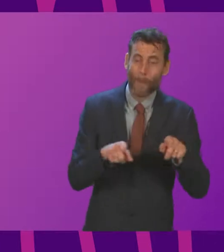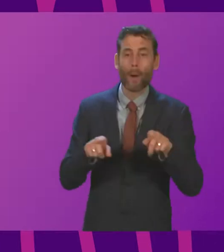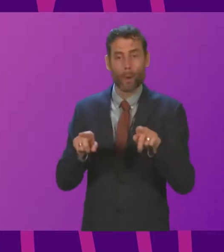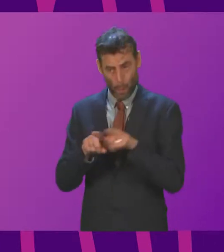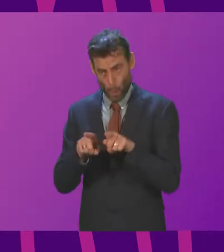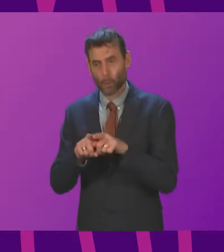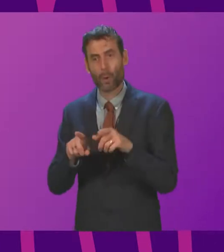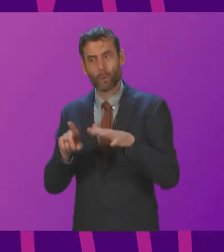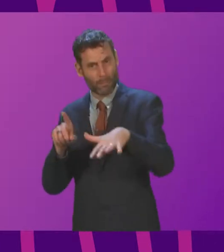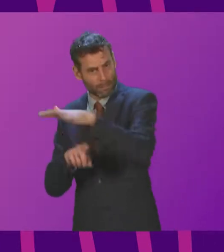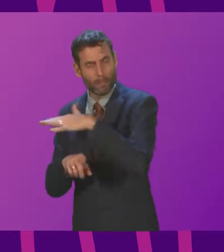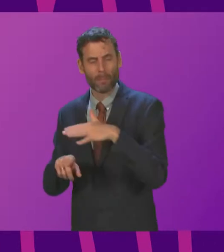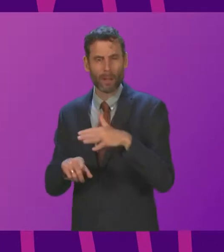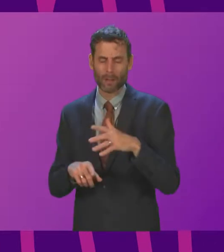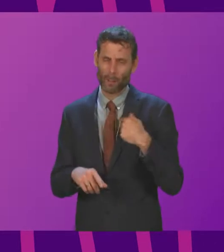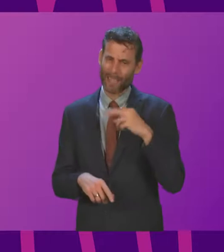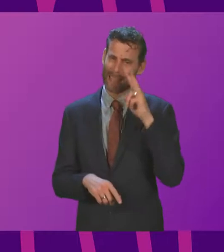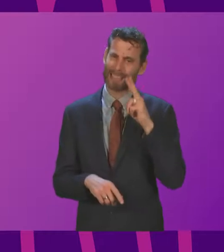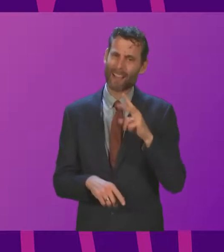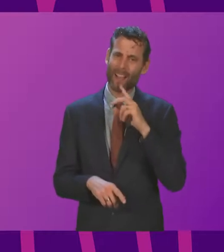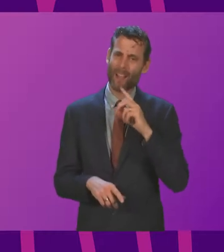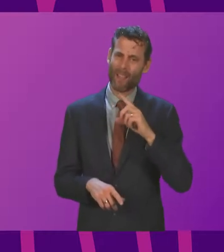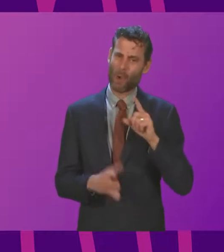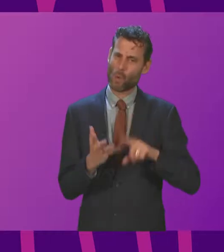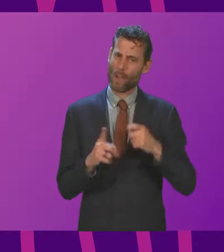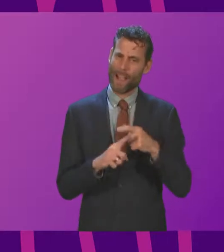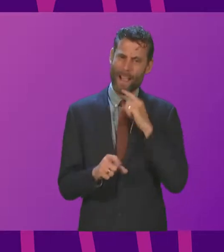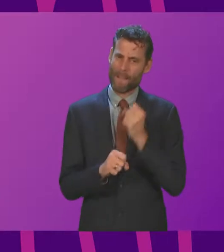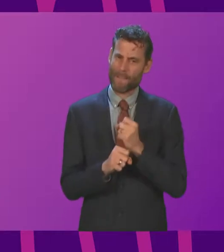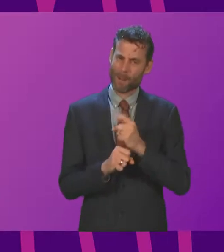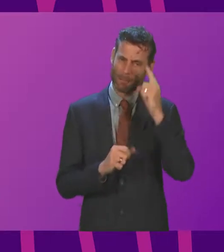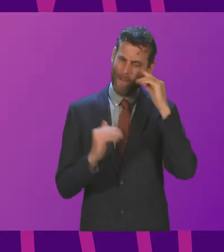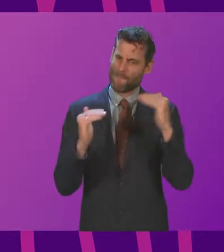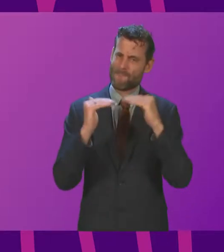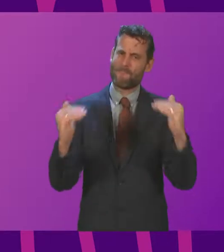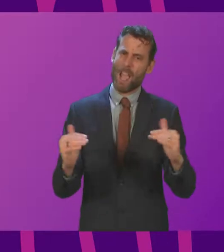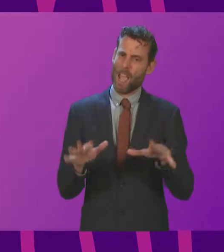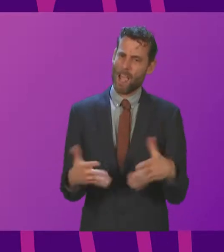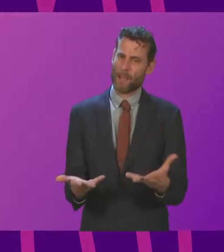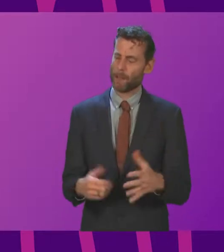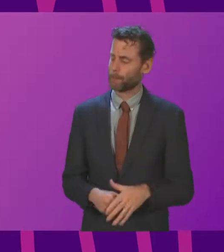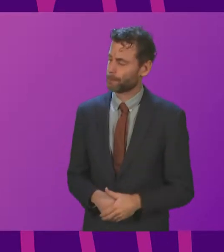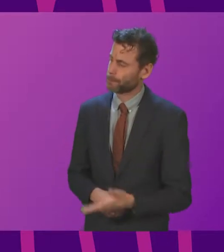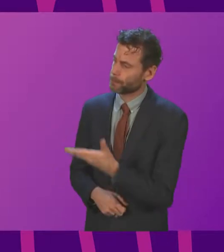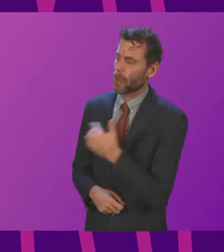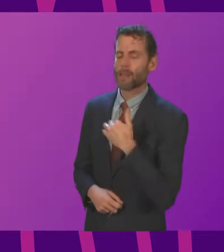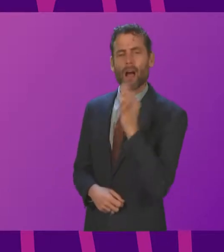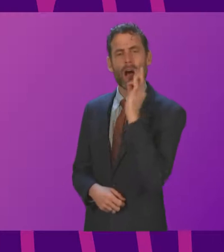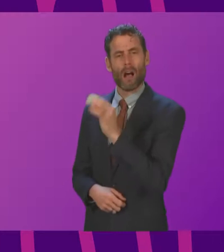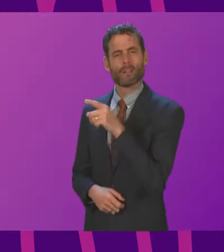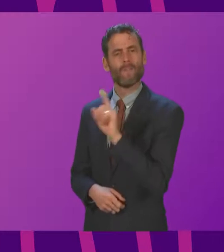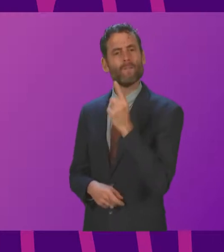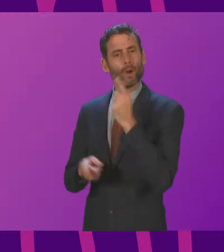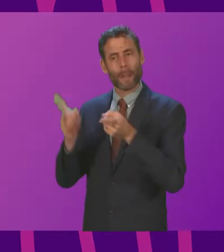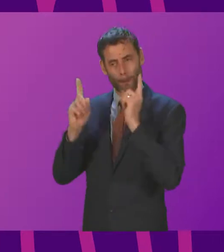recent months has not. Maggie Chapman. Thank you, Presiding Officer. Can I ask the First Minister what her reaction is to the